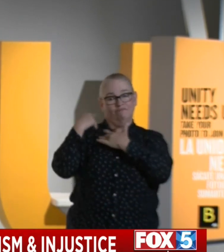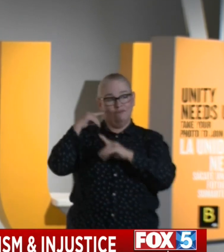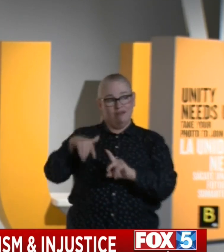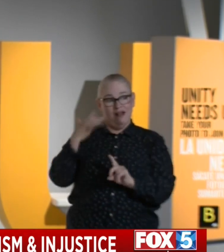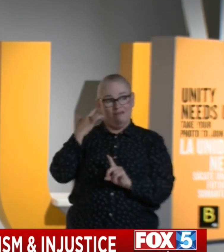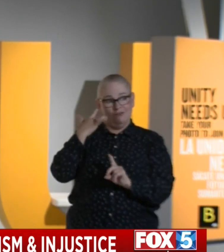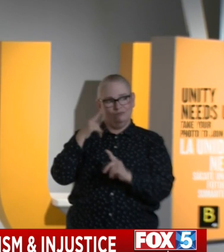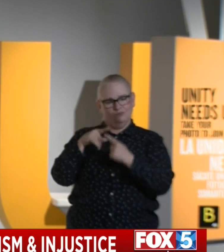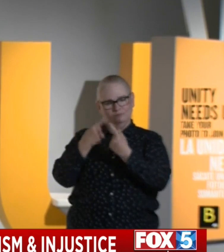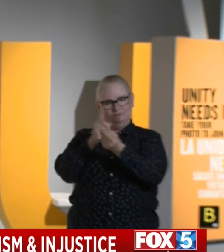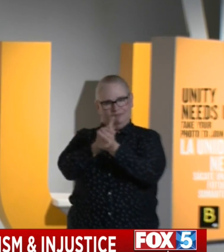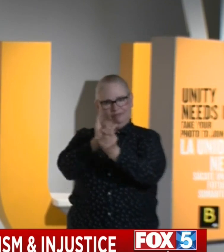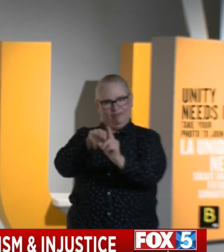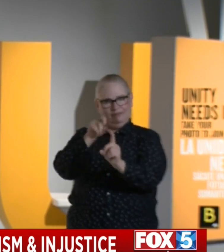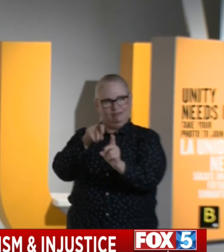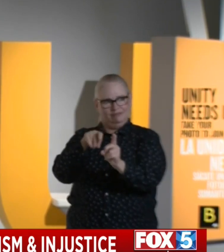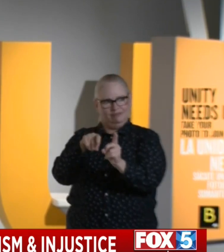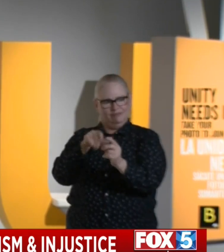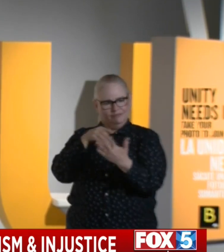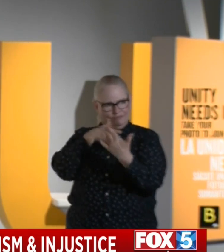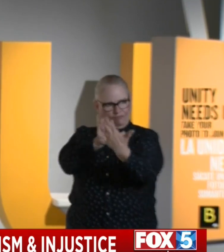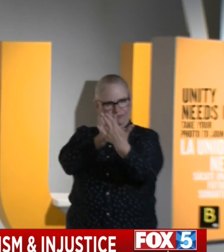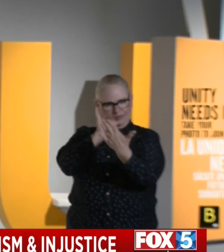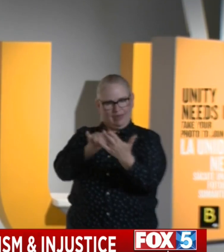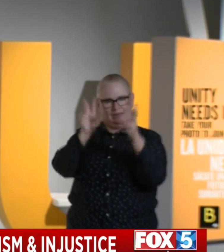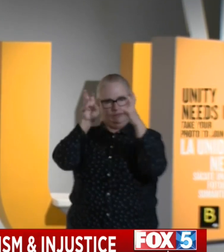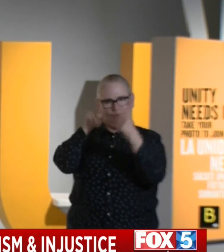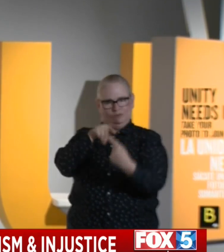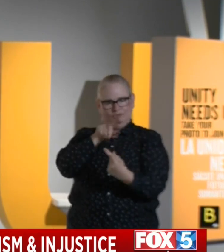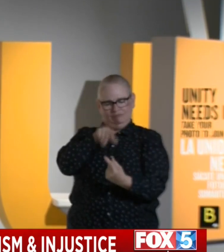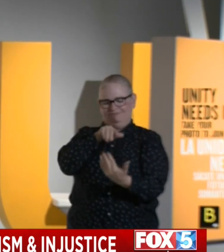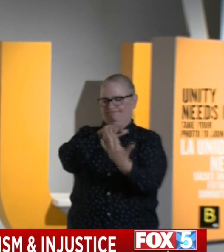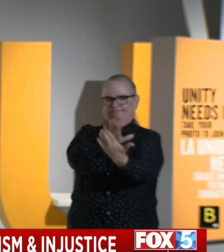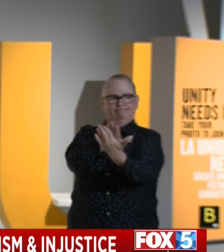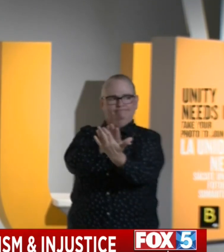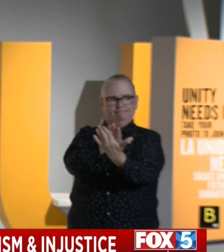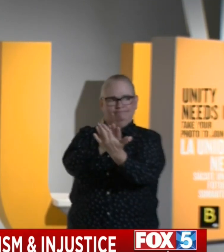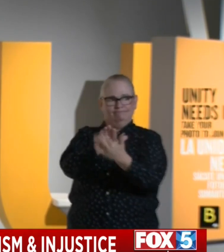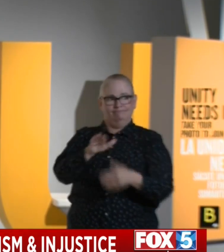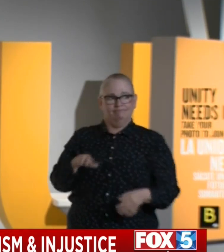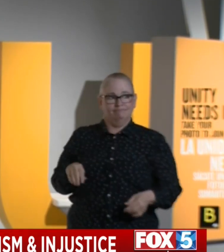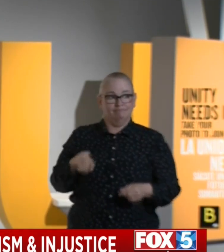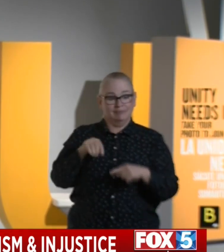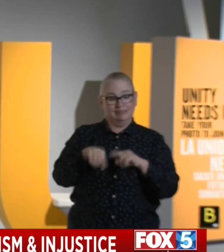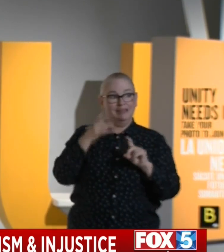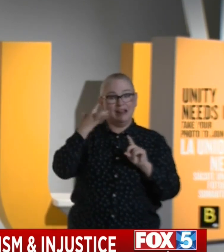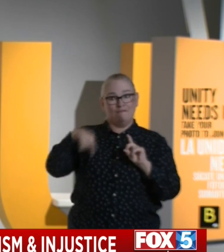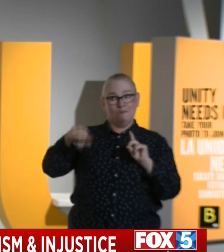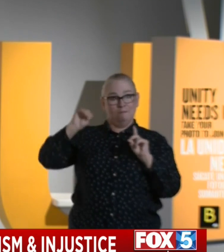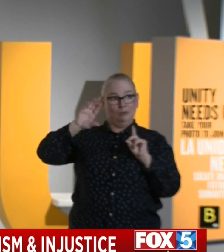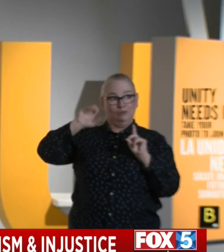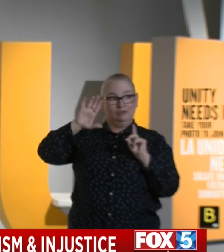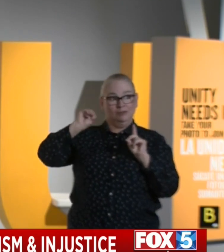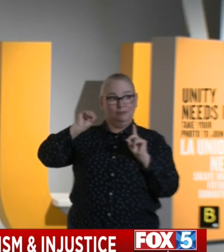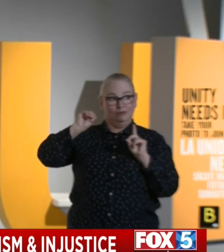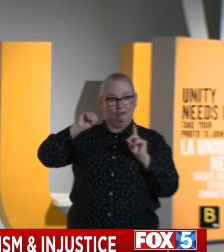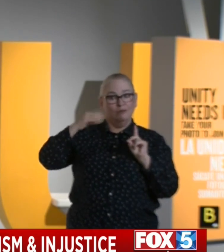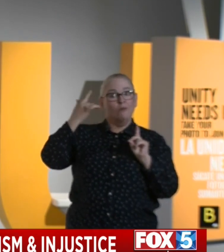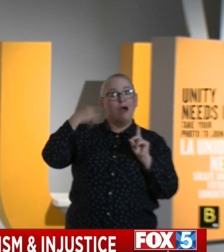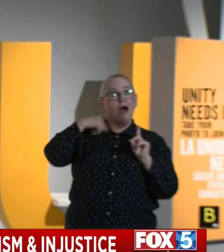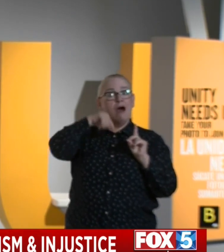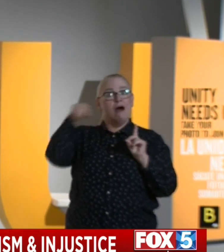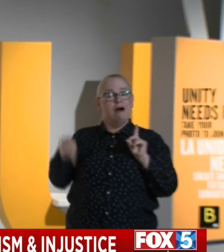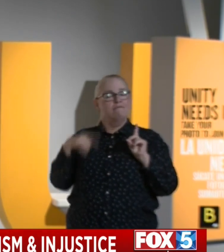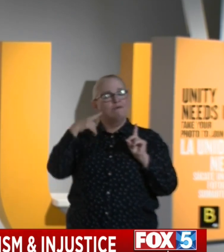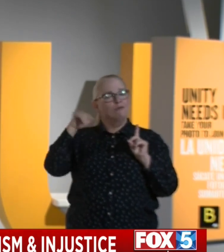to meet it head on. I'm also here at the California Museum for another reason, because I was here roughly a year ago